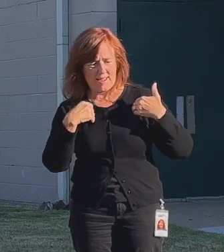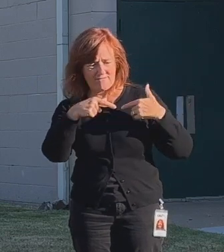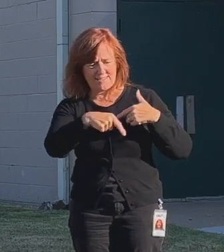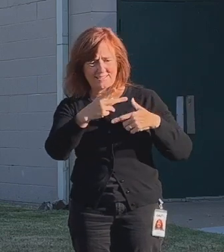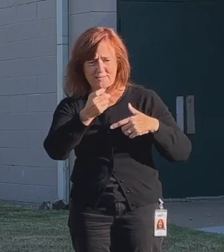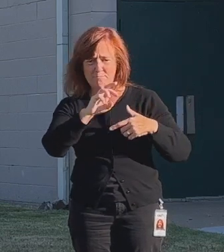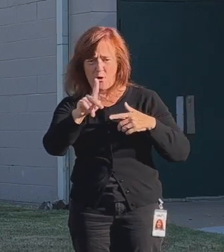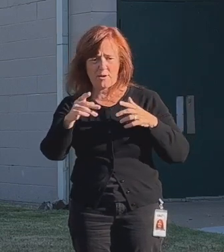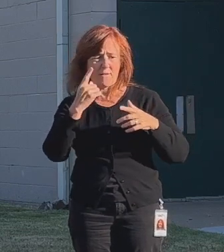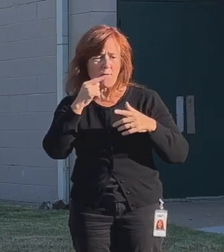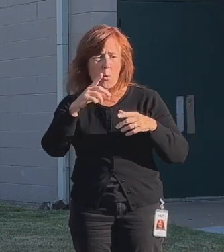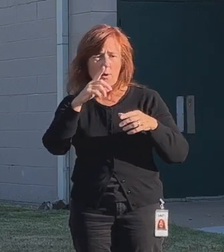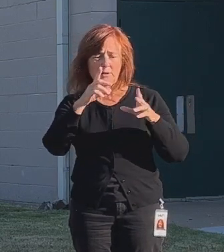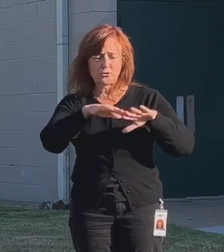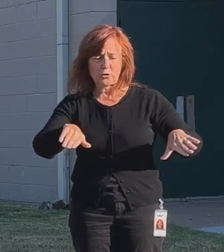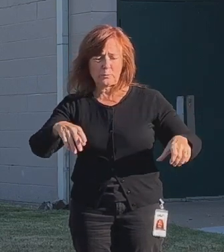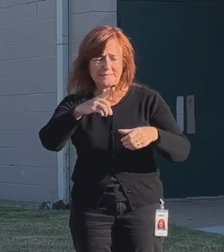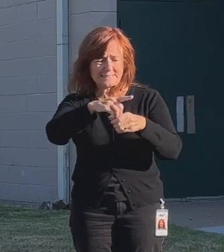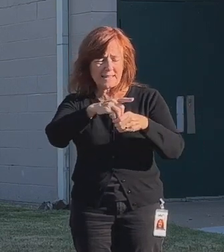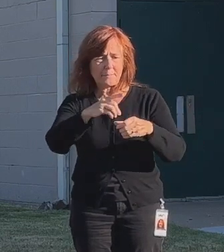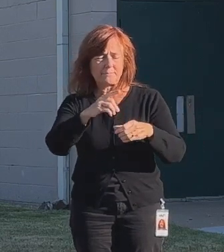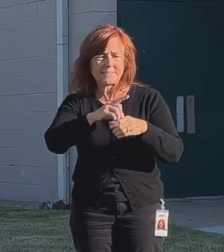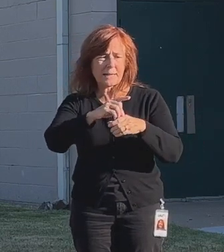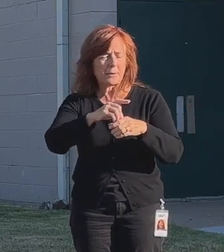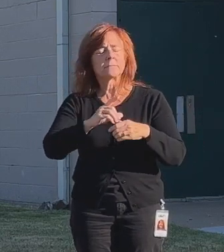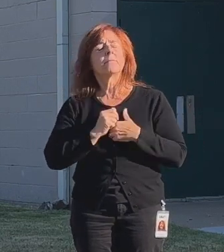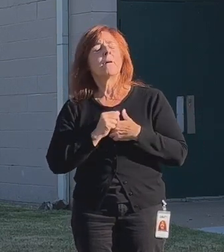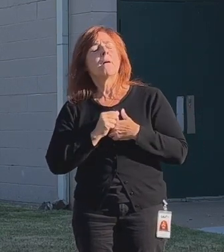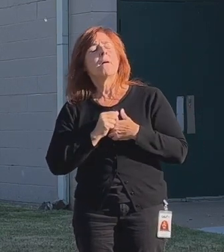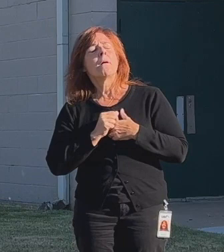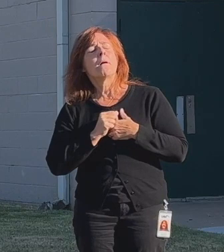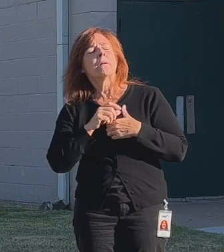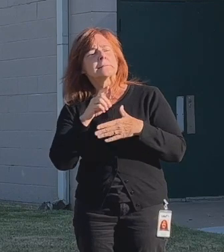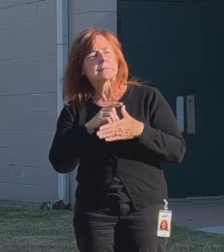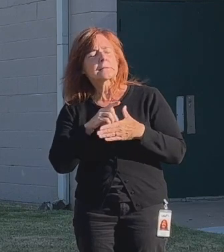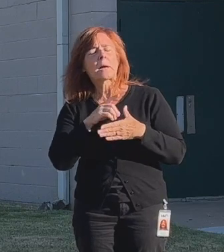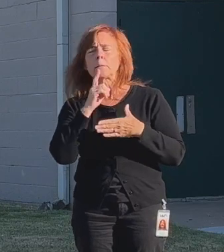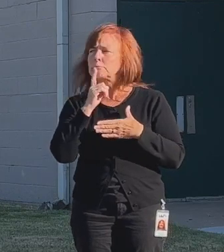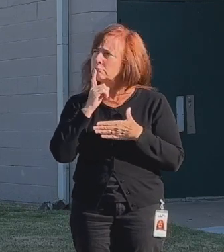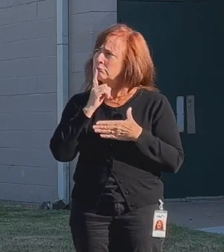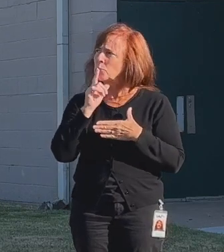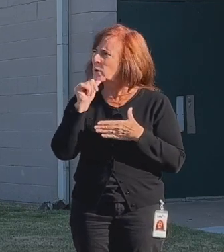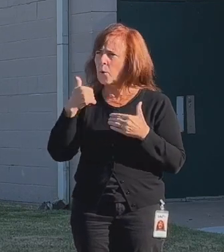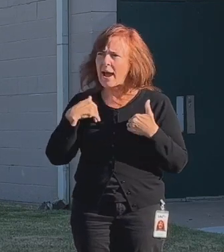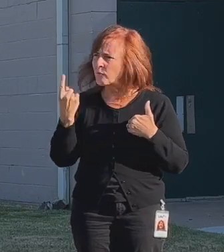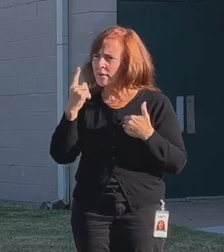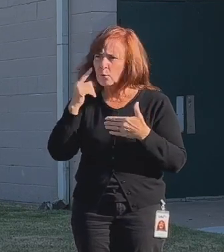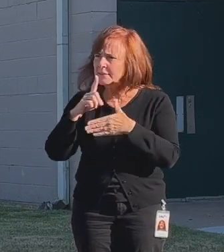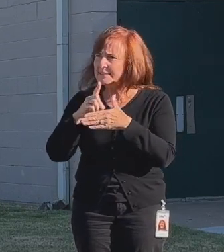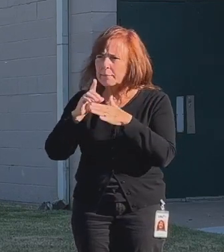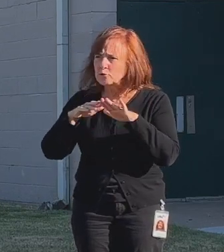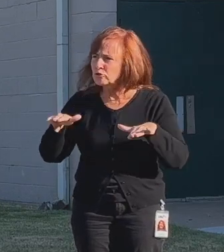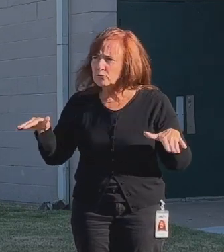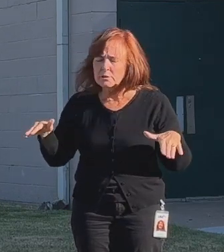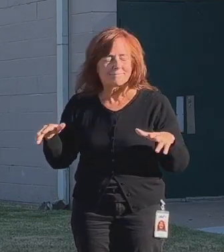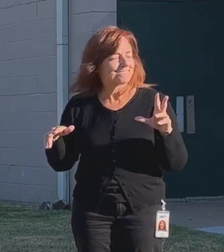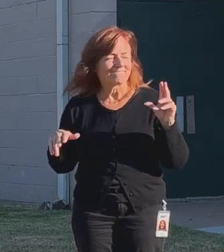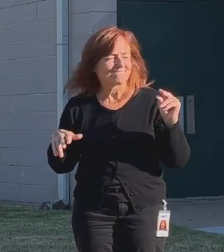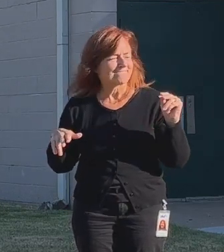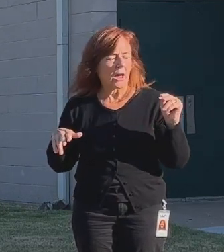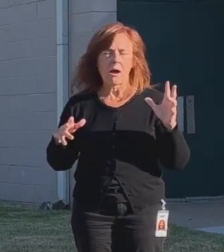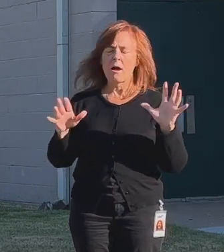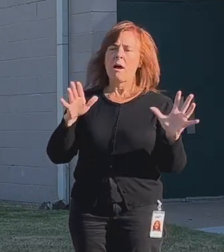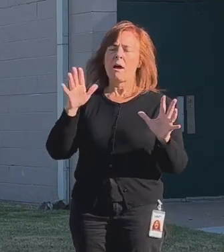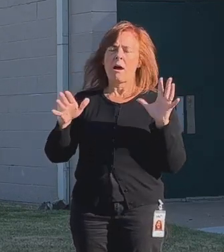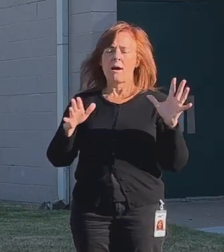have something like this here in Tulsa. One, I couldn't believe that we did not already have this, and that really across the state